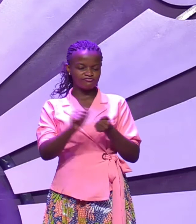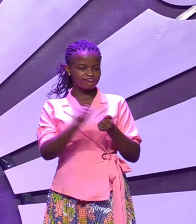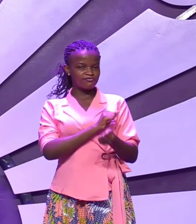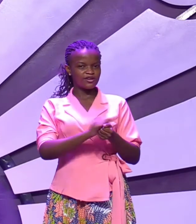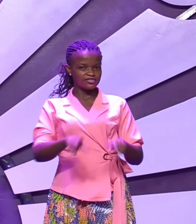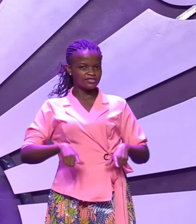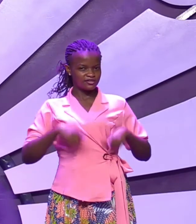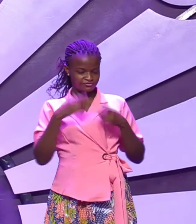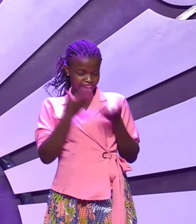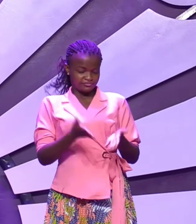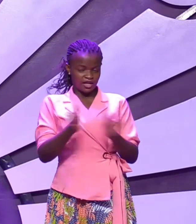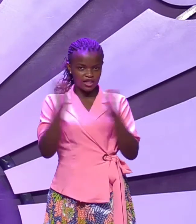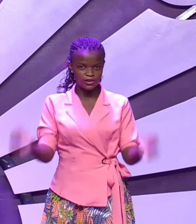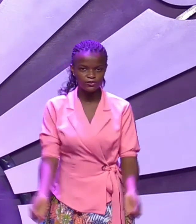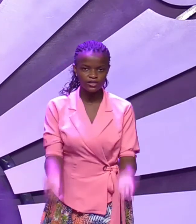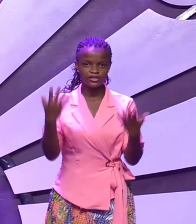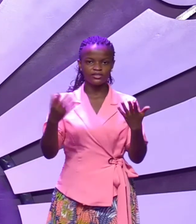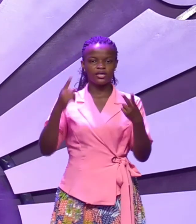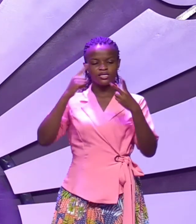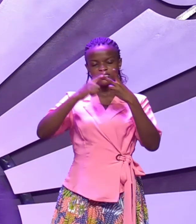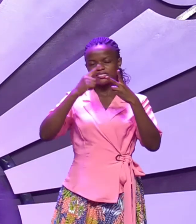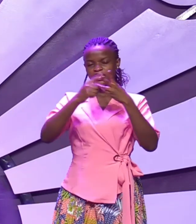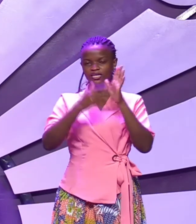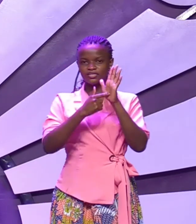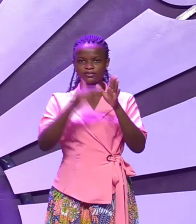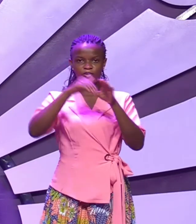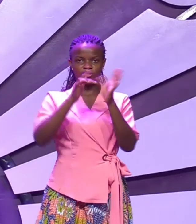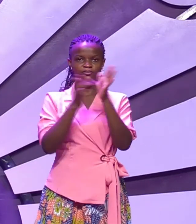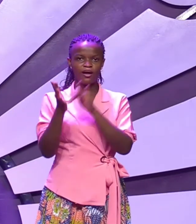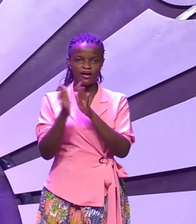hallelujah the second example I want to show you in the bible